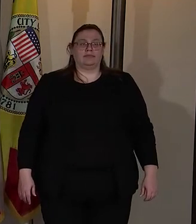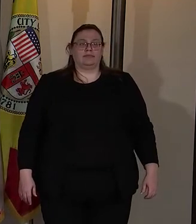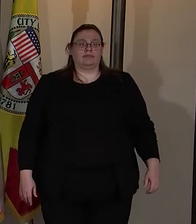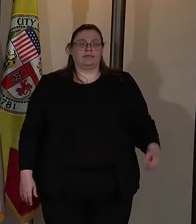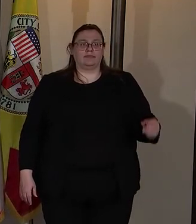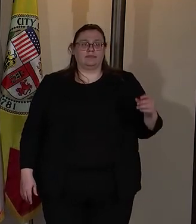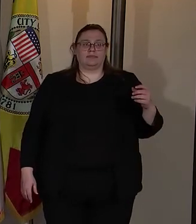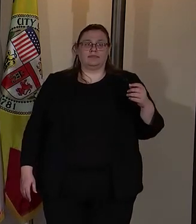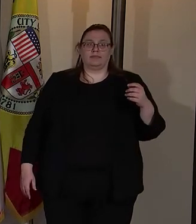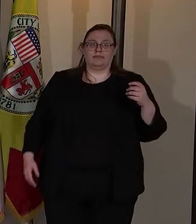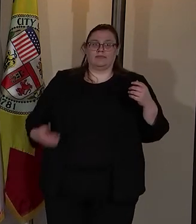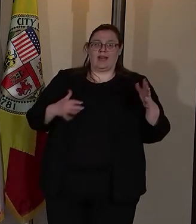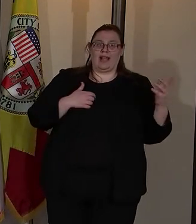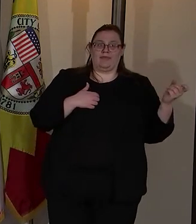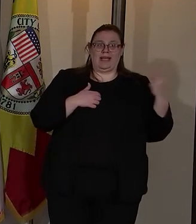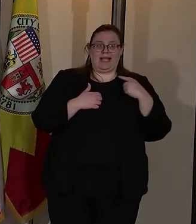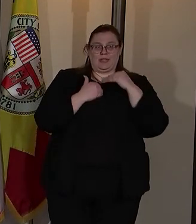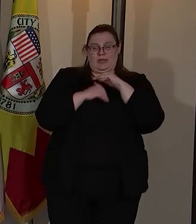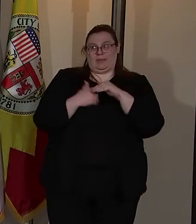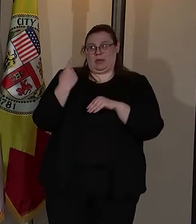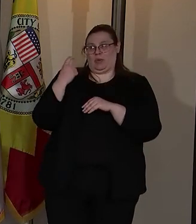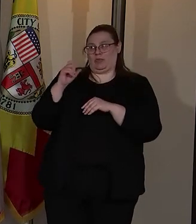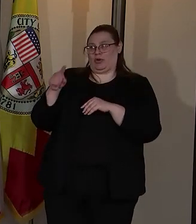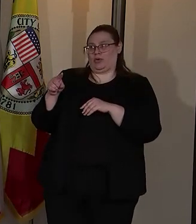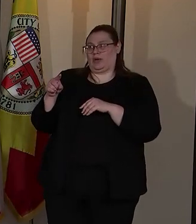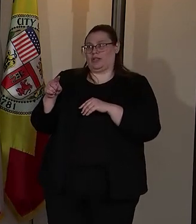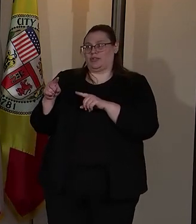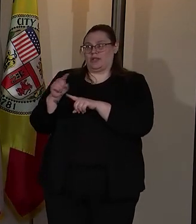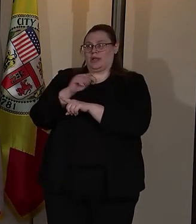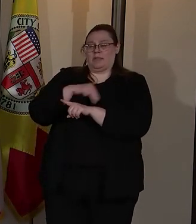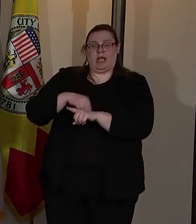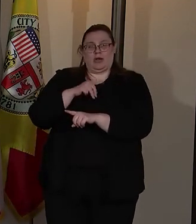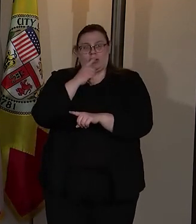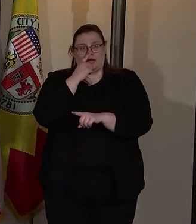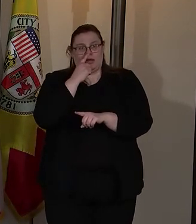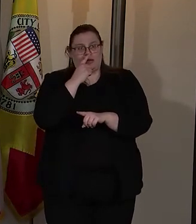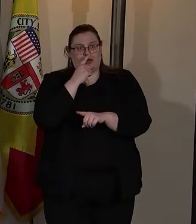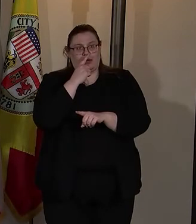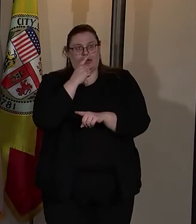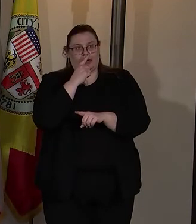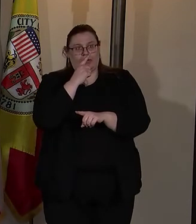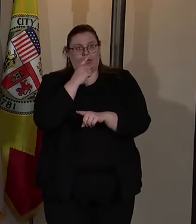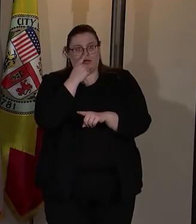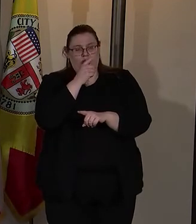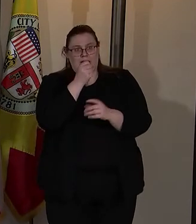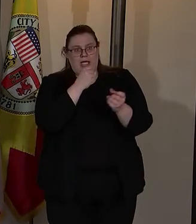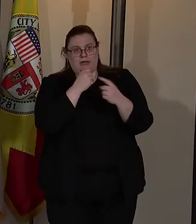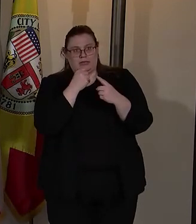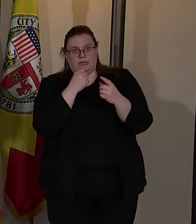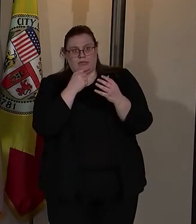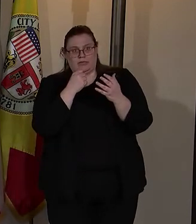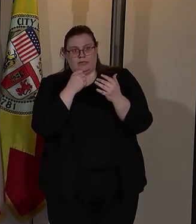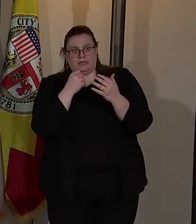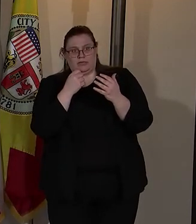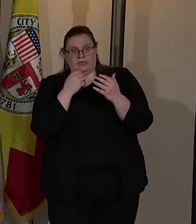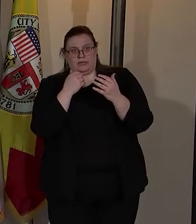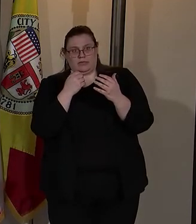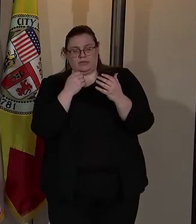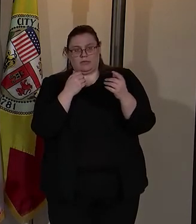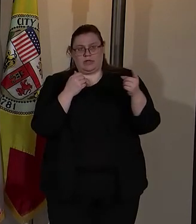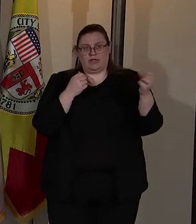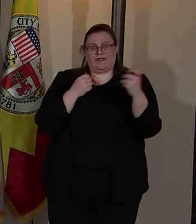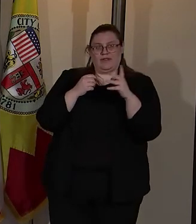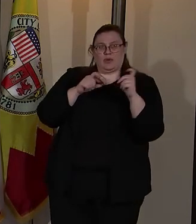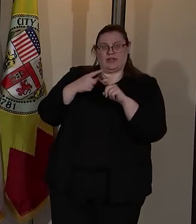So I can ask to limit it to one more question. just have to leave after one, but you can continue. Okay. I mean, there are some questions from